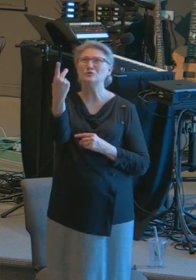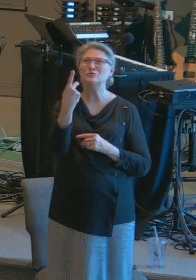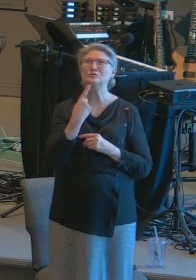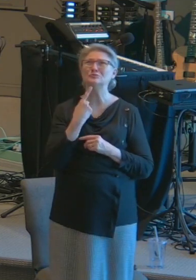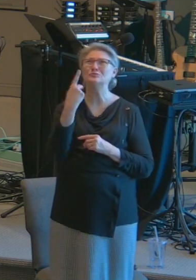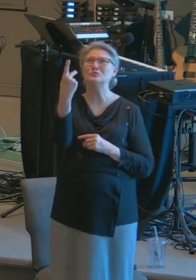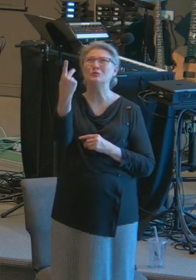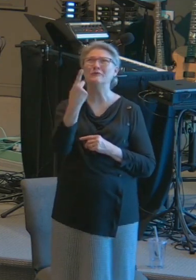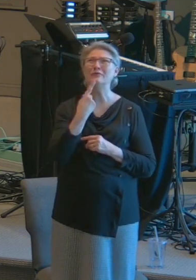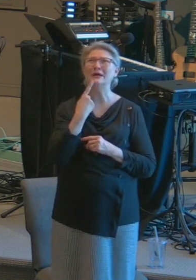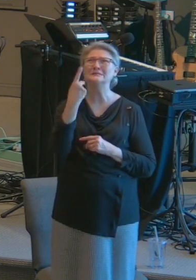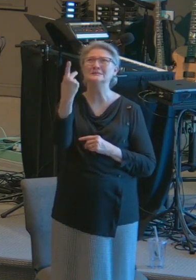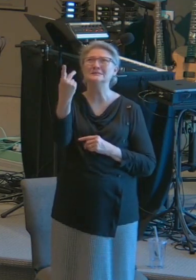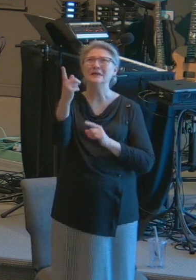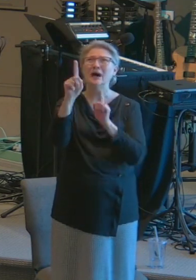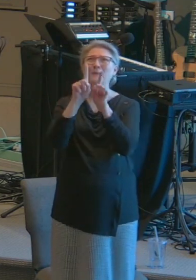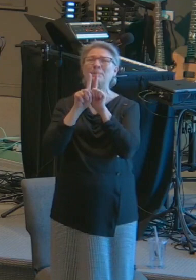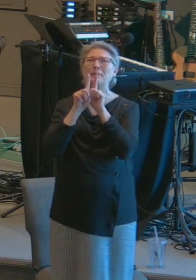God.